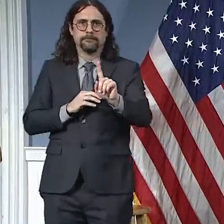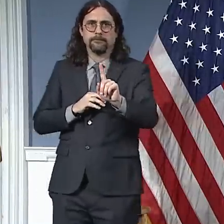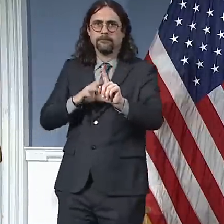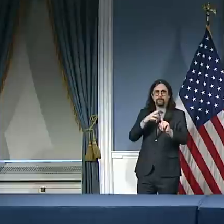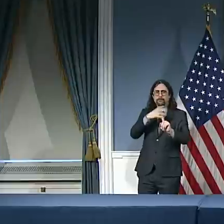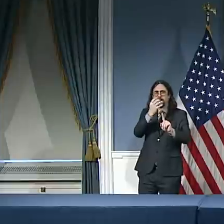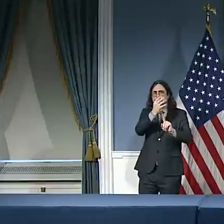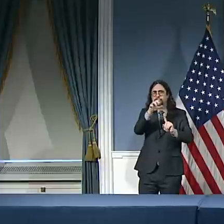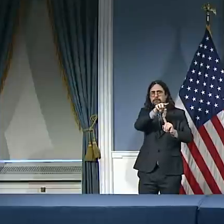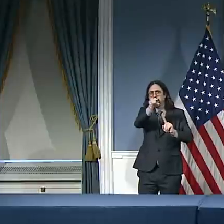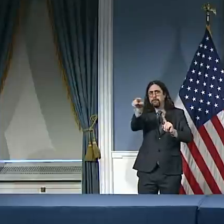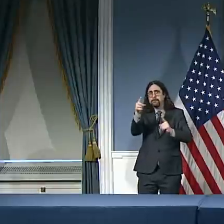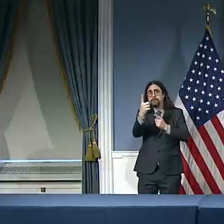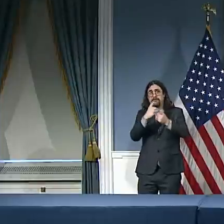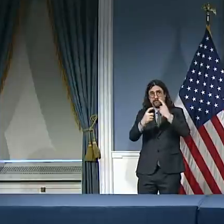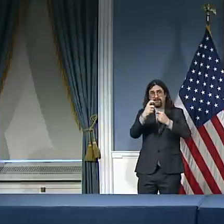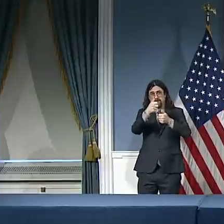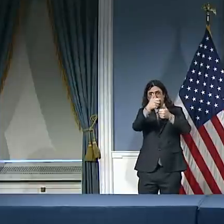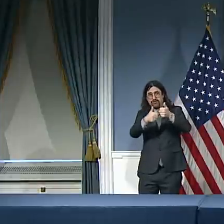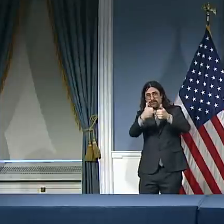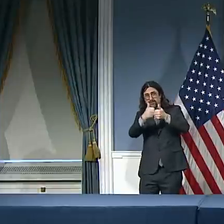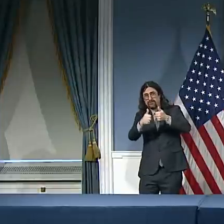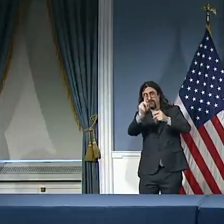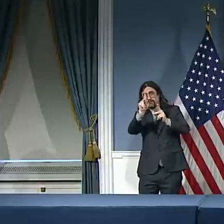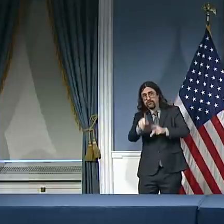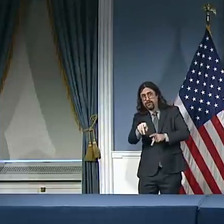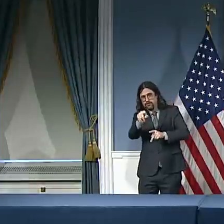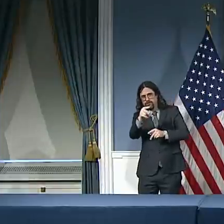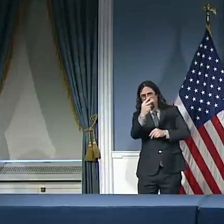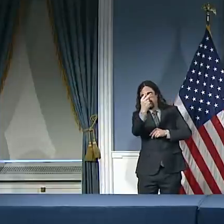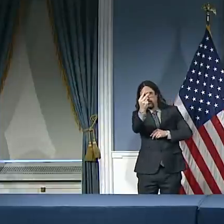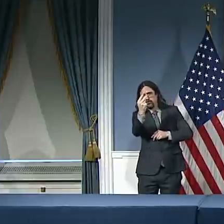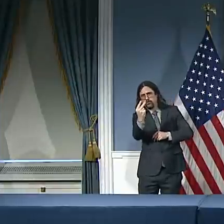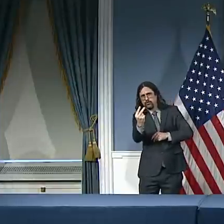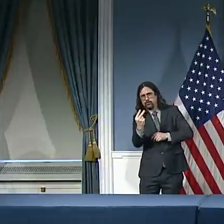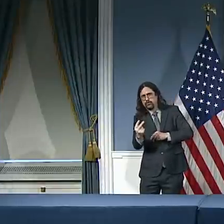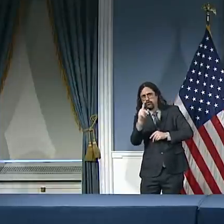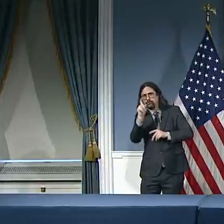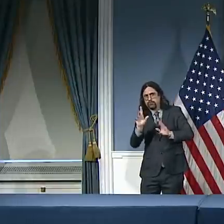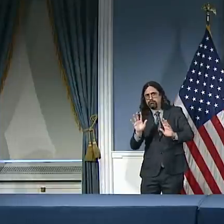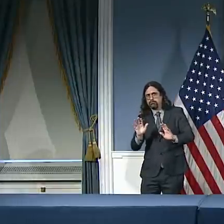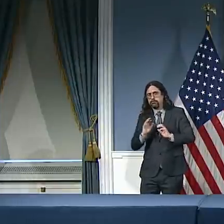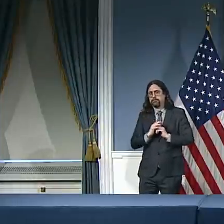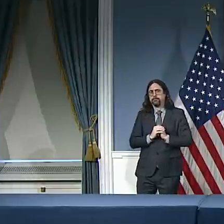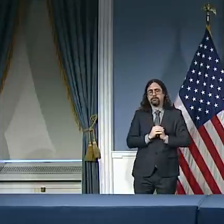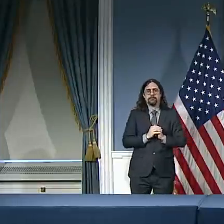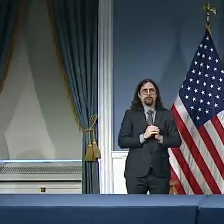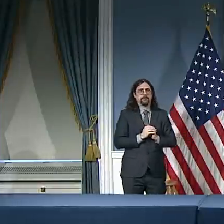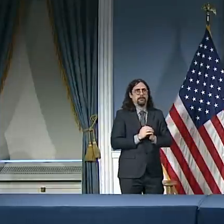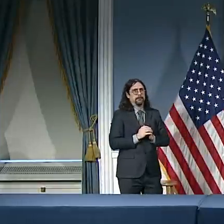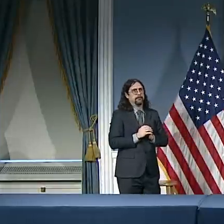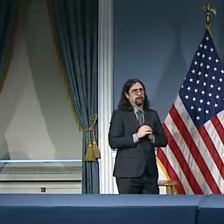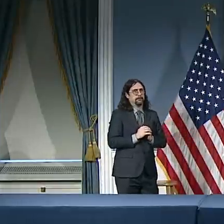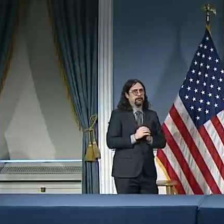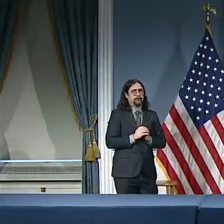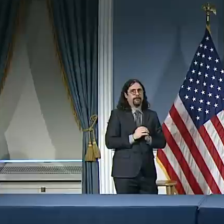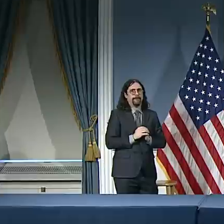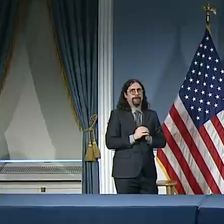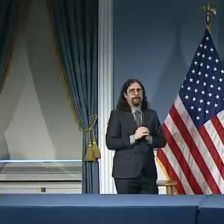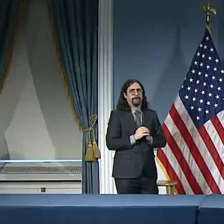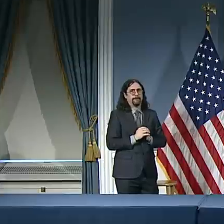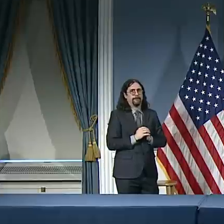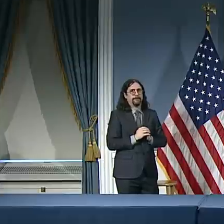fair and try to get to as many people as possible. We're going to start off today at the top of the list with Alex from Chalkbeat.